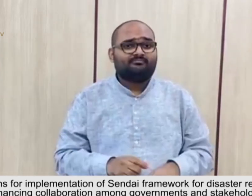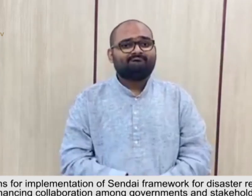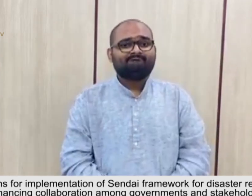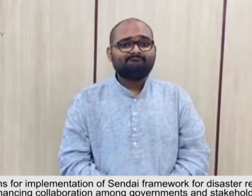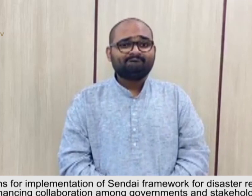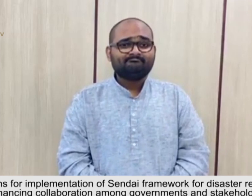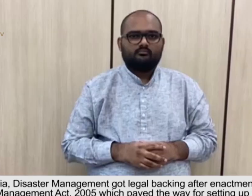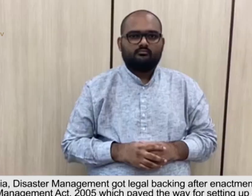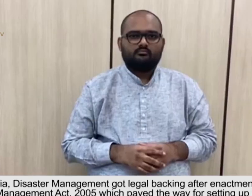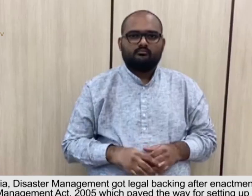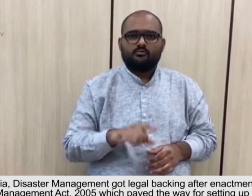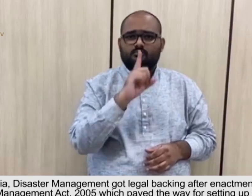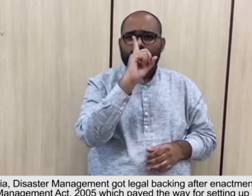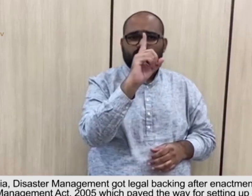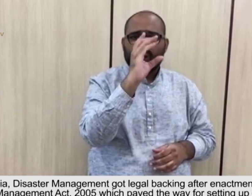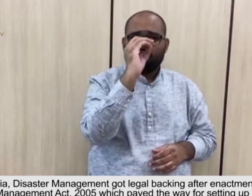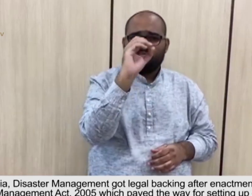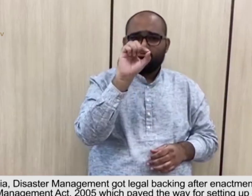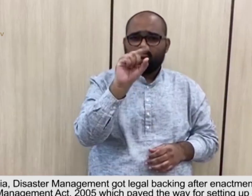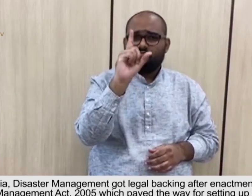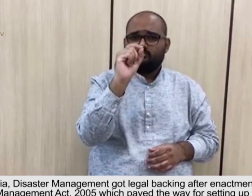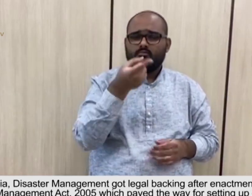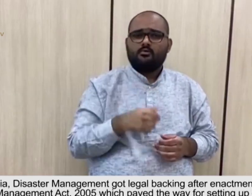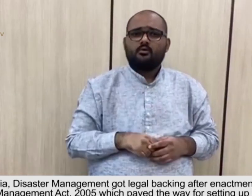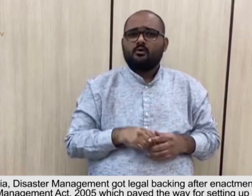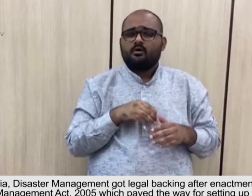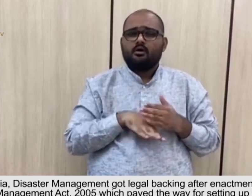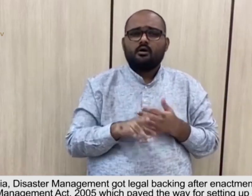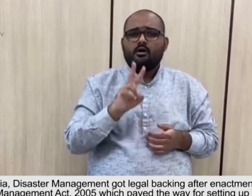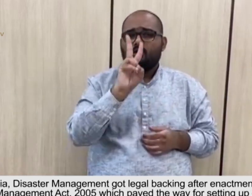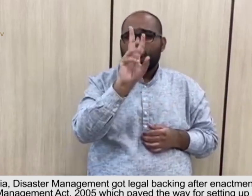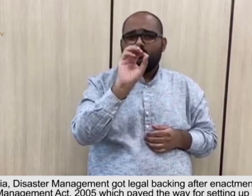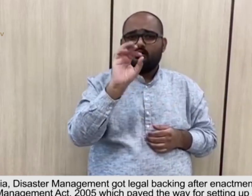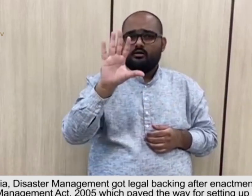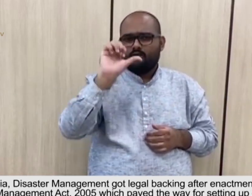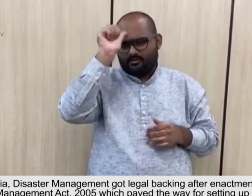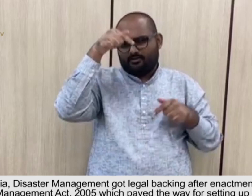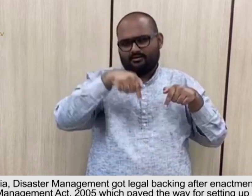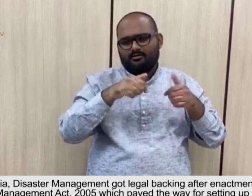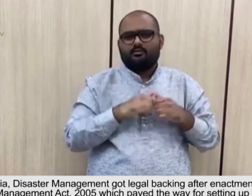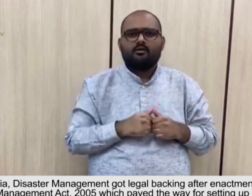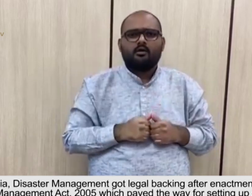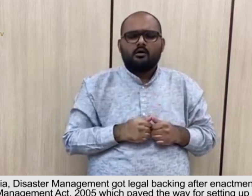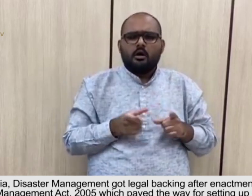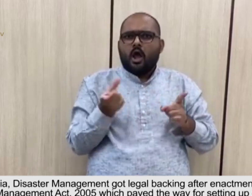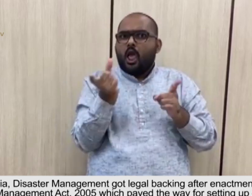10.10 In India, Disaster Management got legal